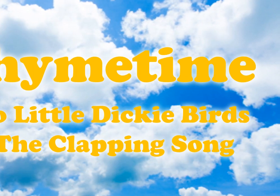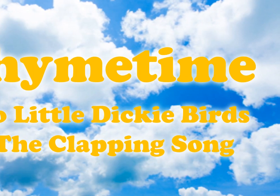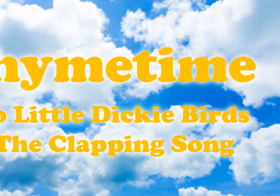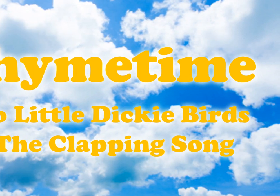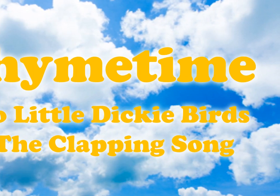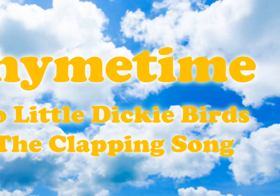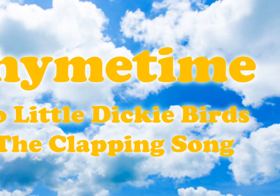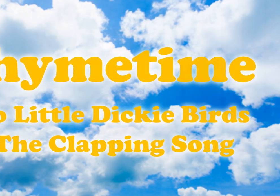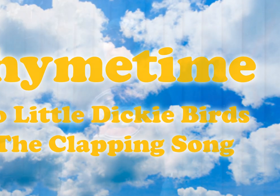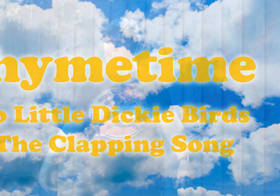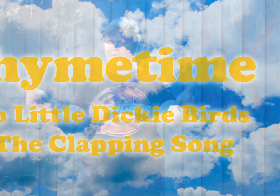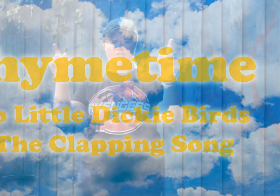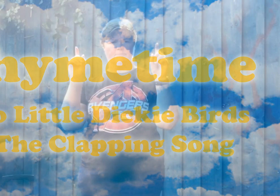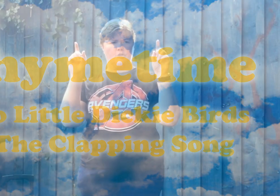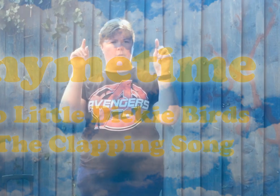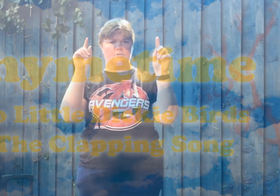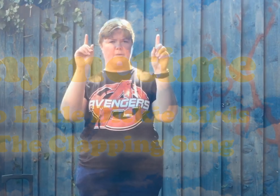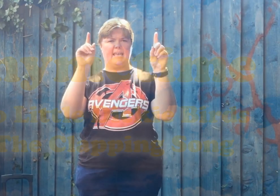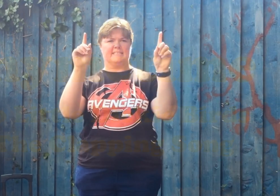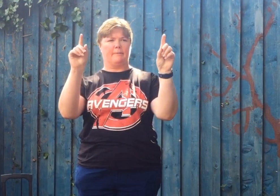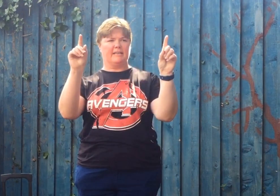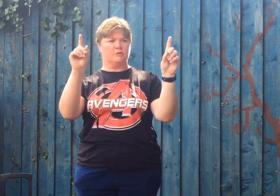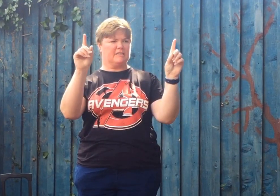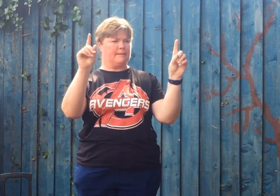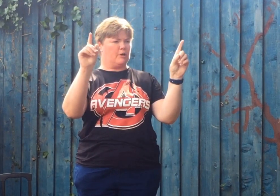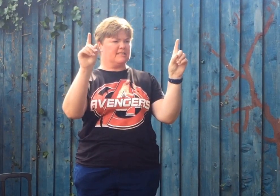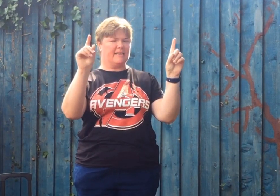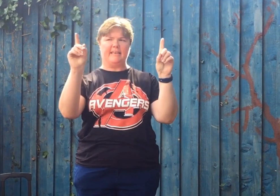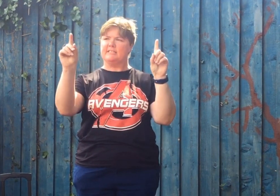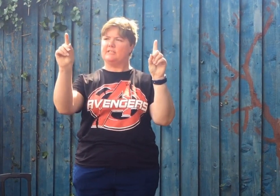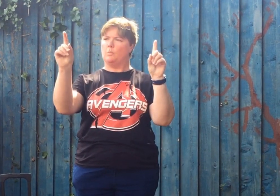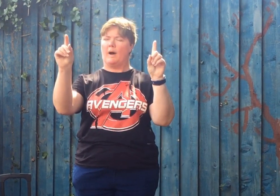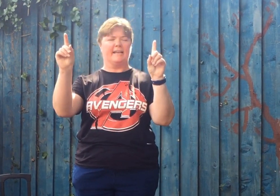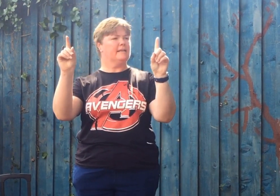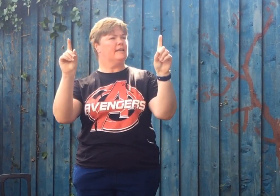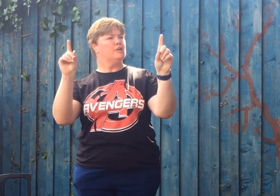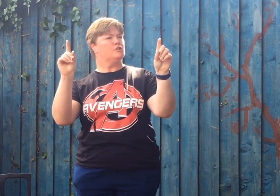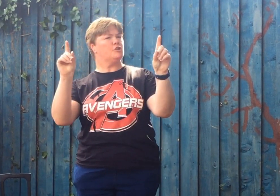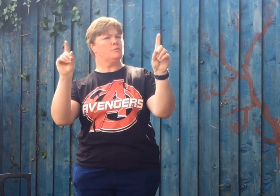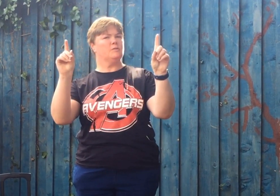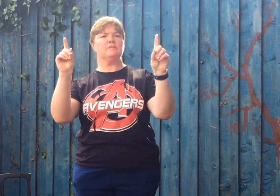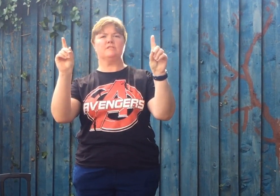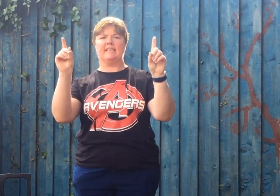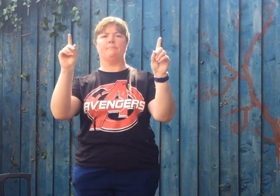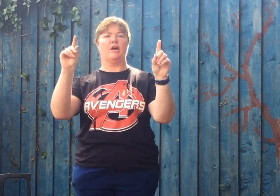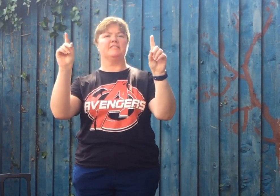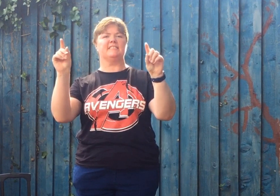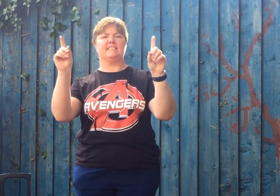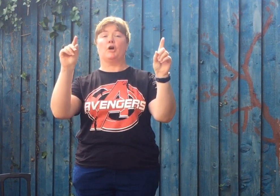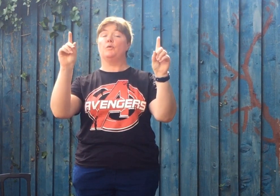Let's do two little diggy birds. Can you hold your hands up by little diggy birds like this? Two little diggy birds sitting on